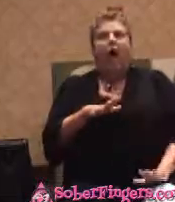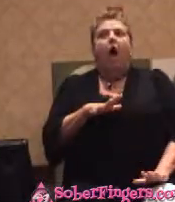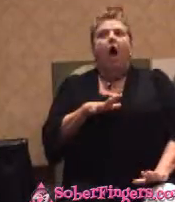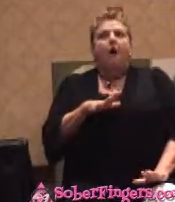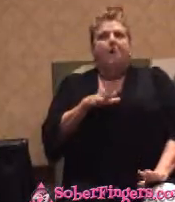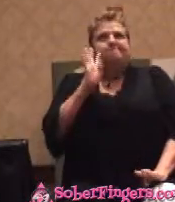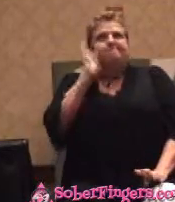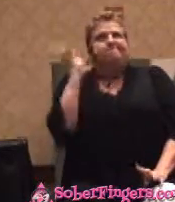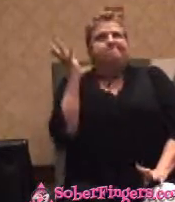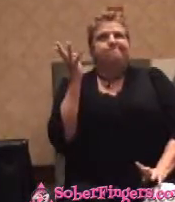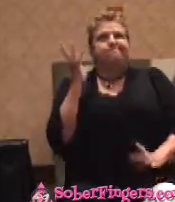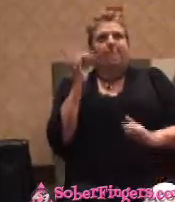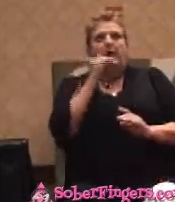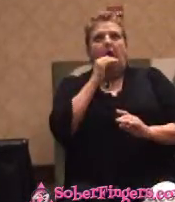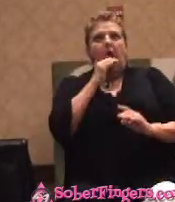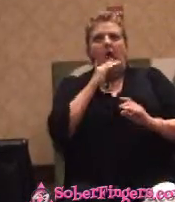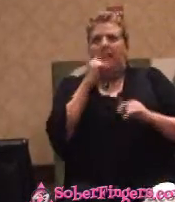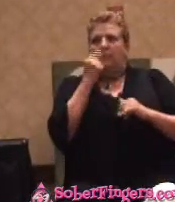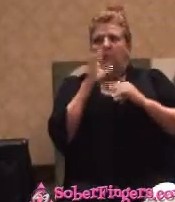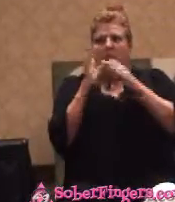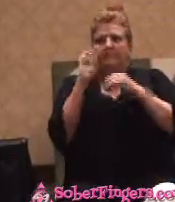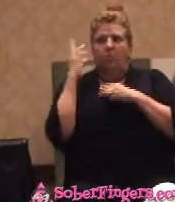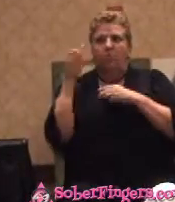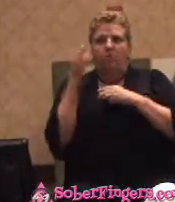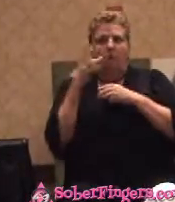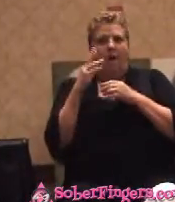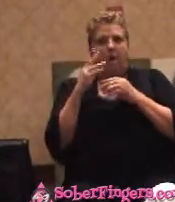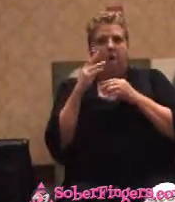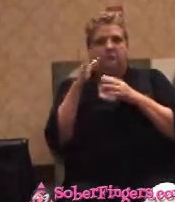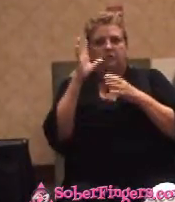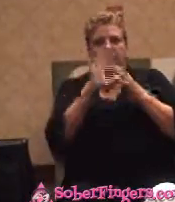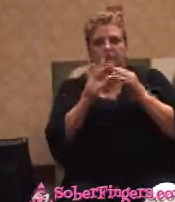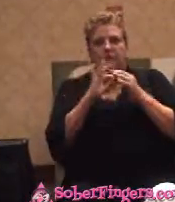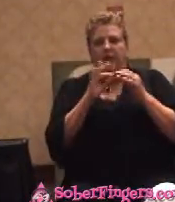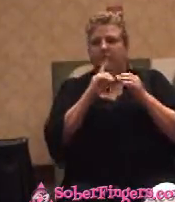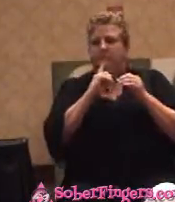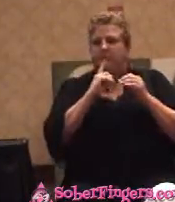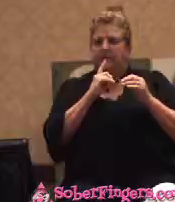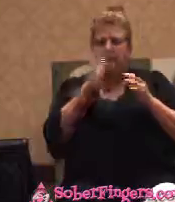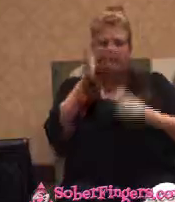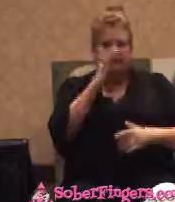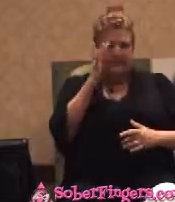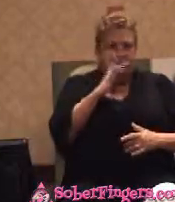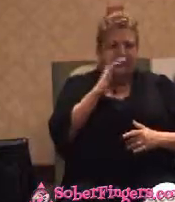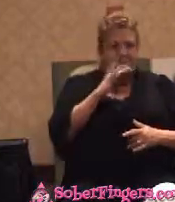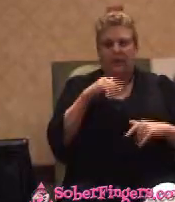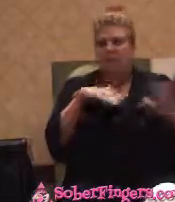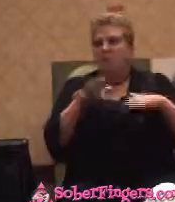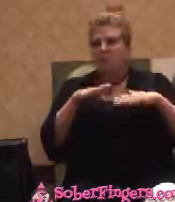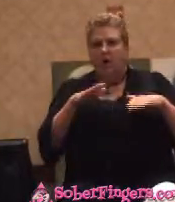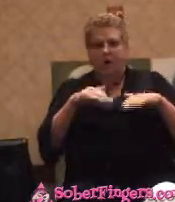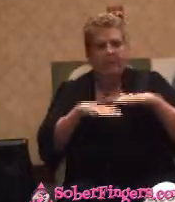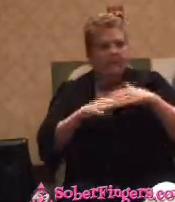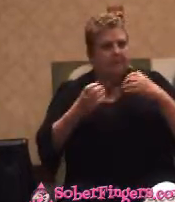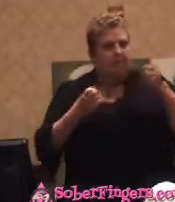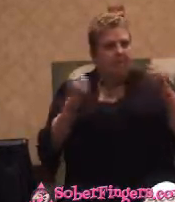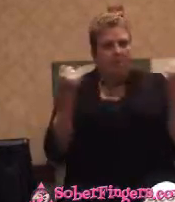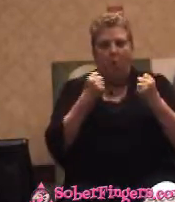So I told her this wild story about being terribly sick at a football game and walking in the cold trying to find my car. I saw